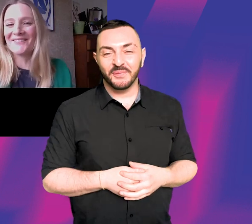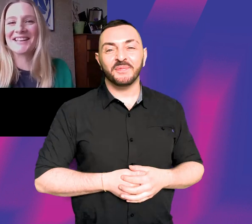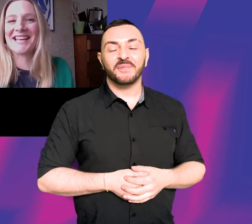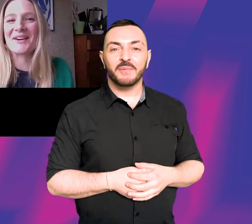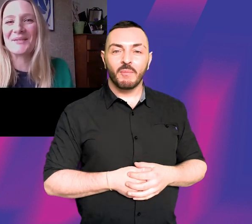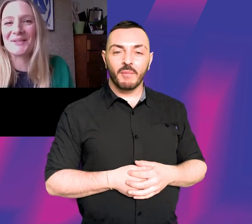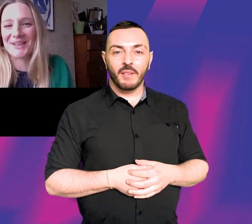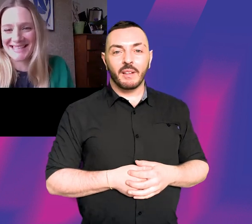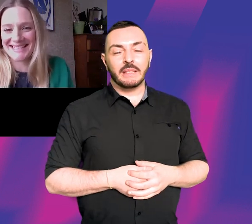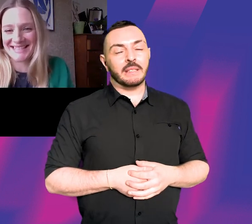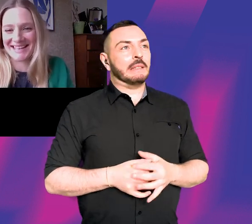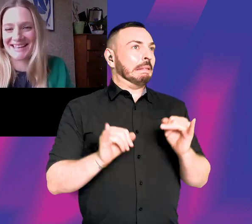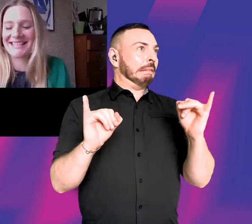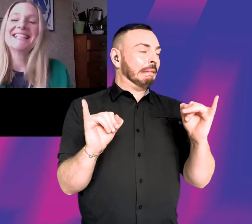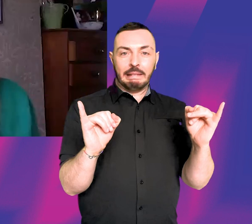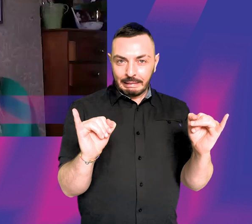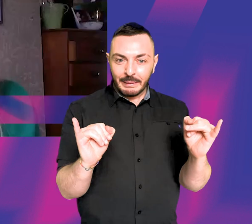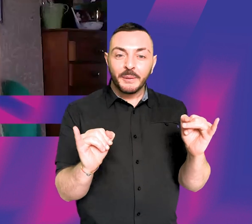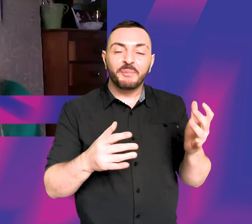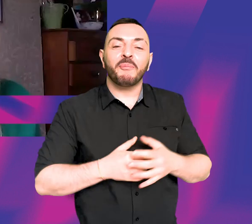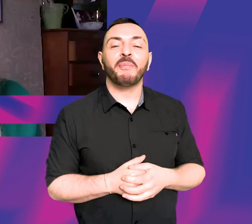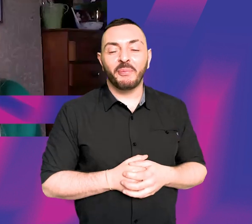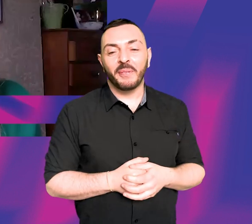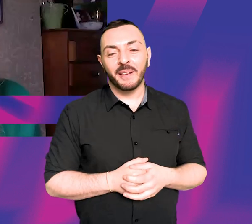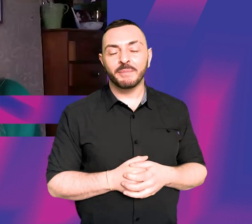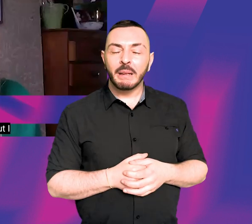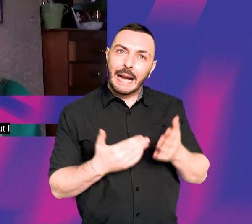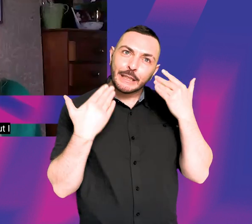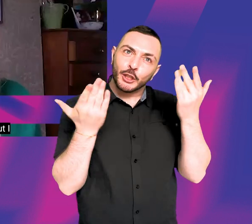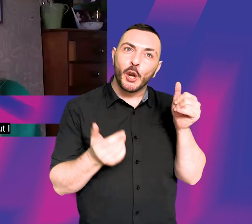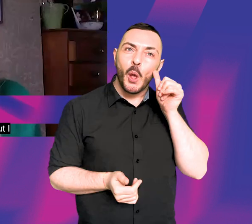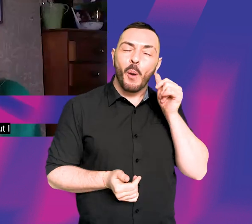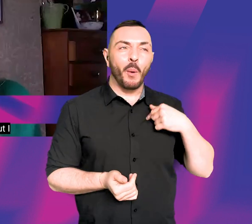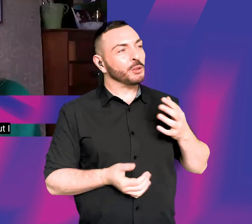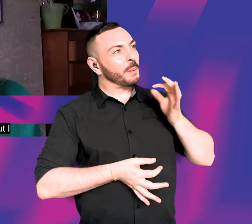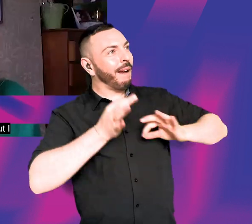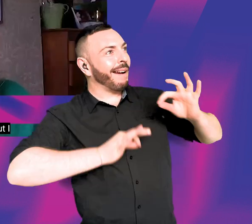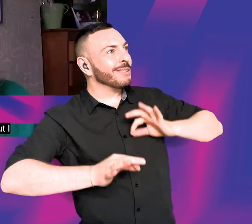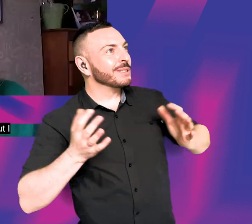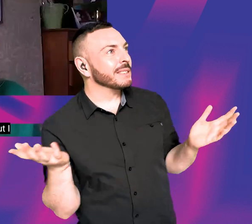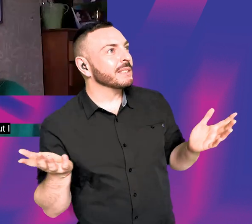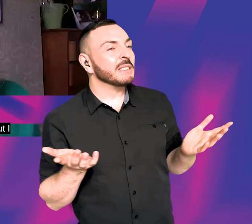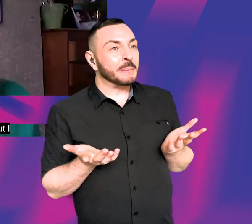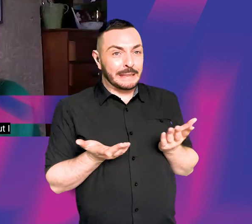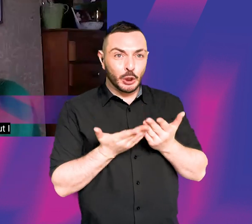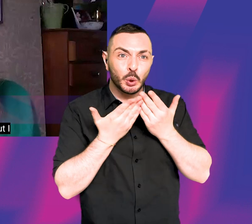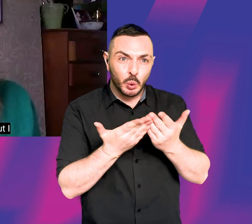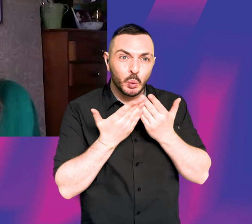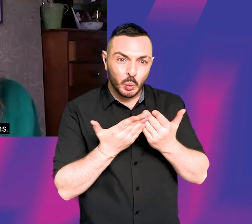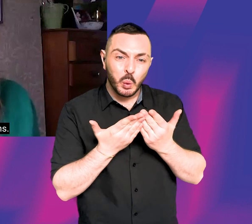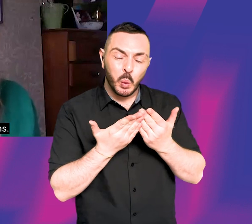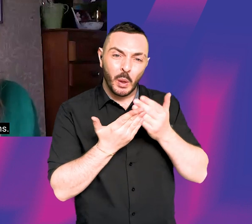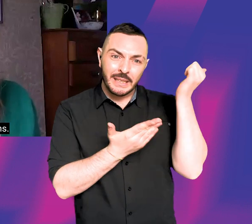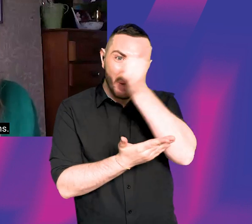What a terrible place to start. I didn't really know. I was not very academic at school,